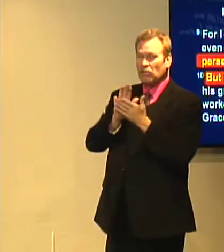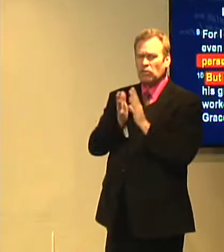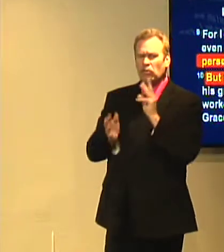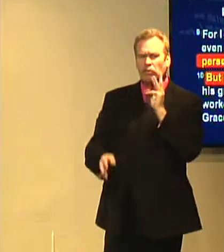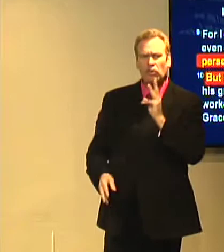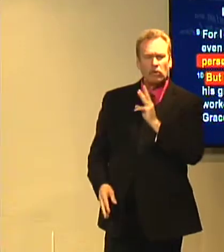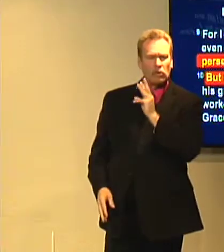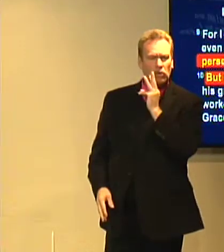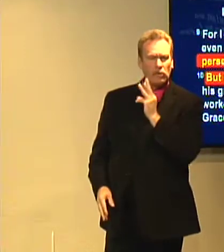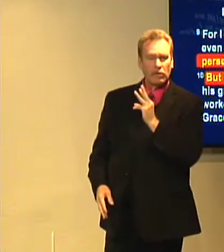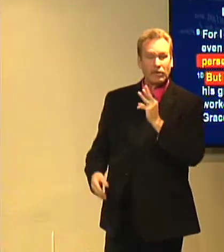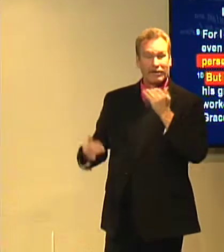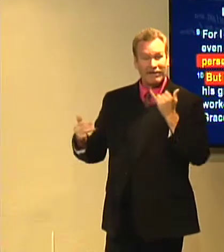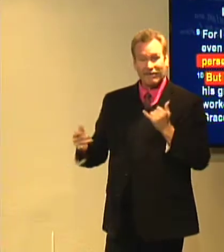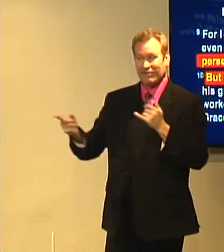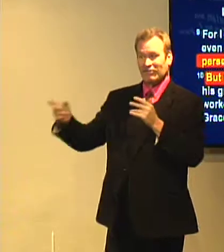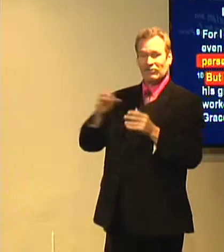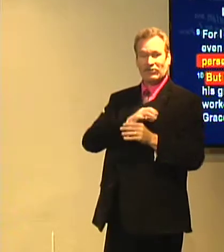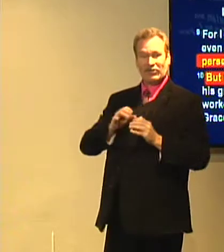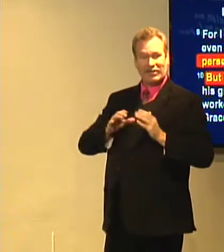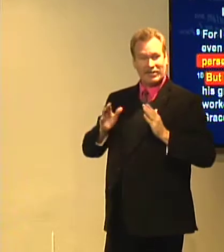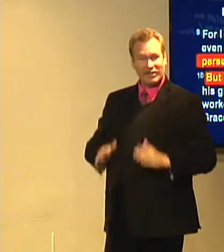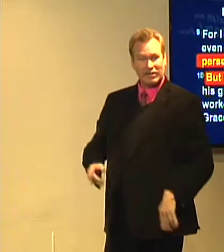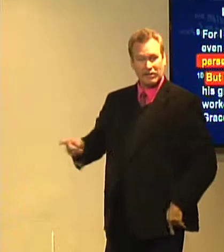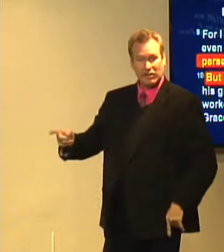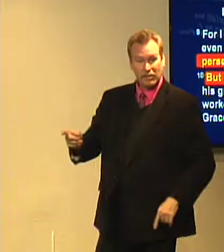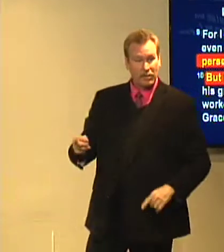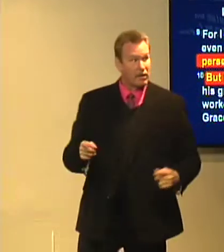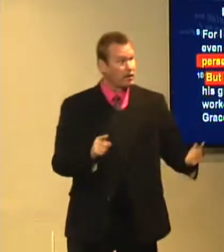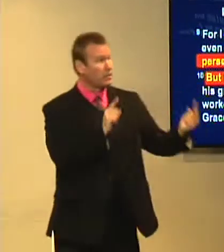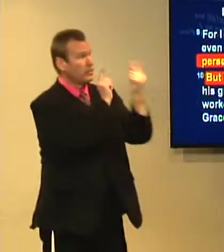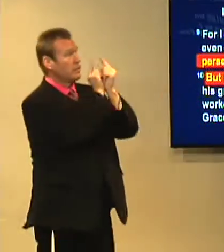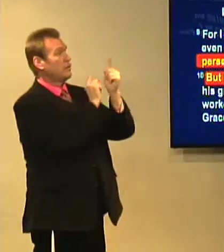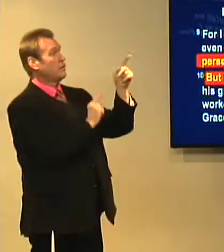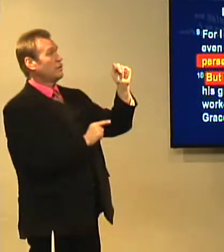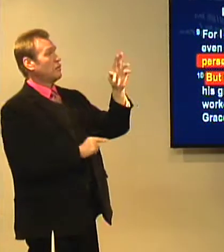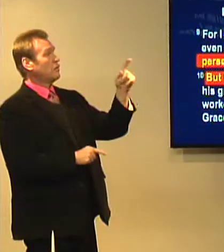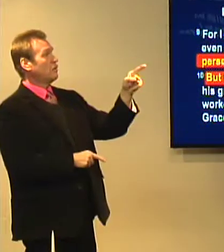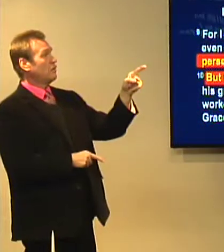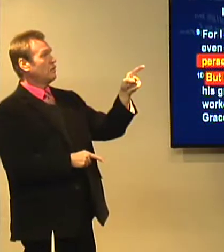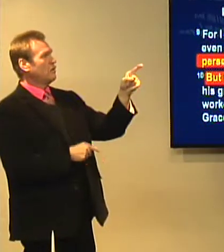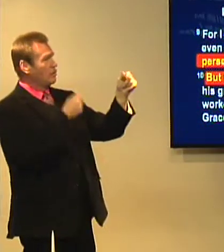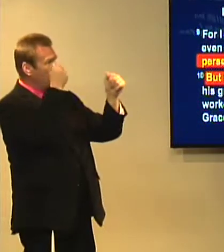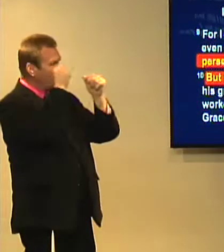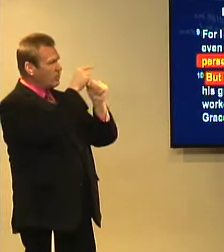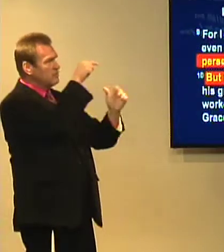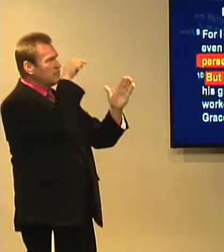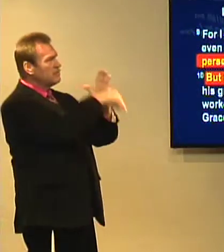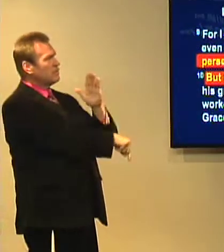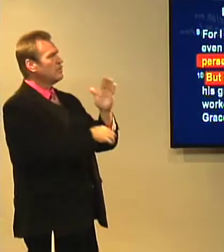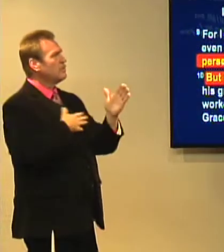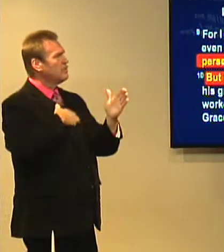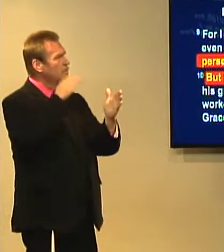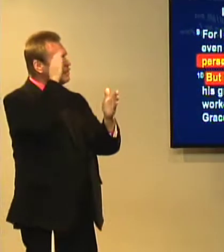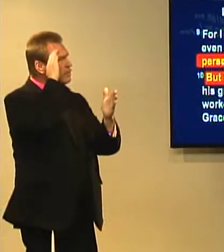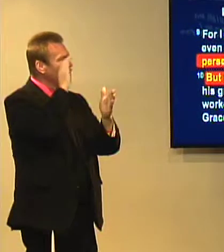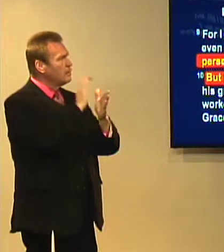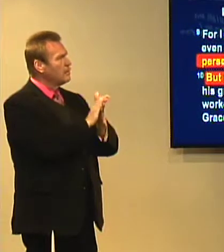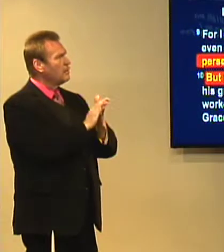In fact, it was a happen this one time, the husband and wife believed. The husband was taken